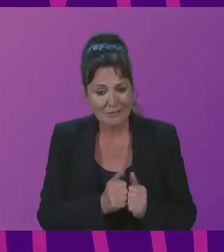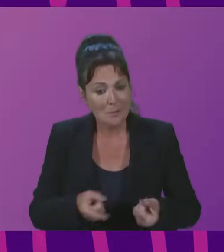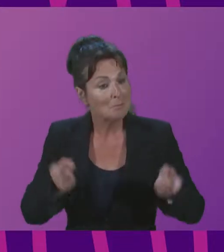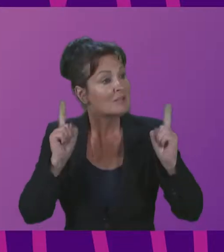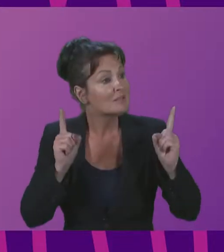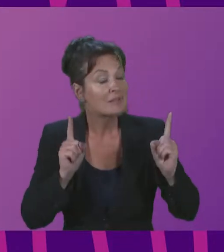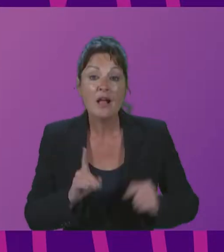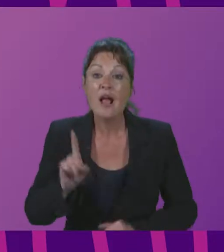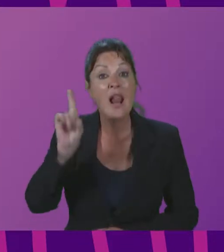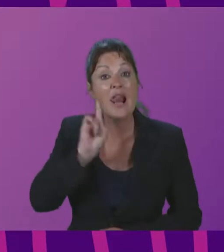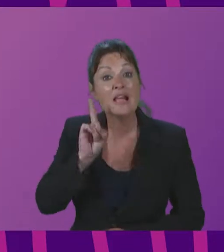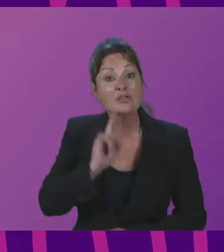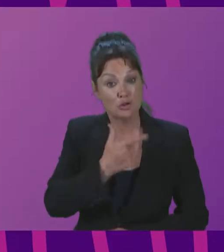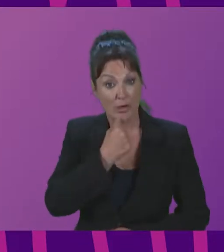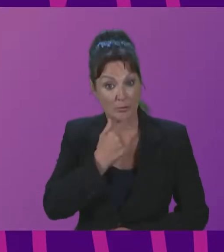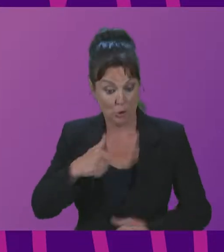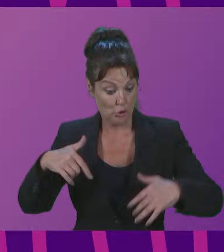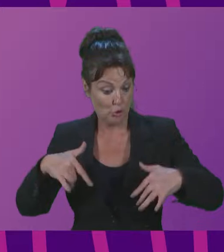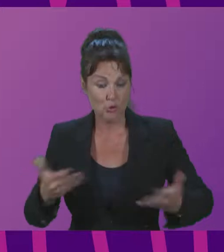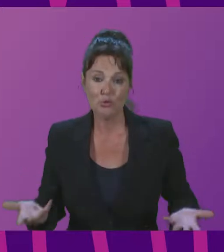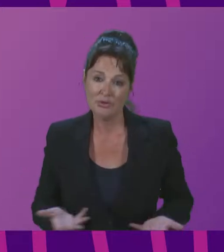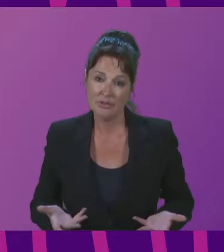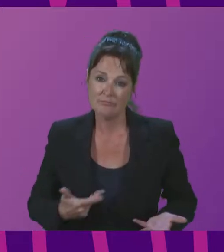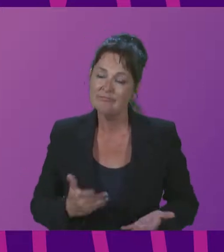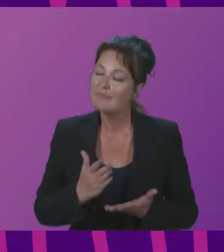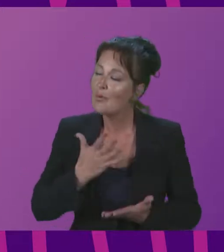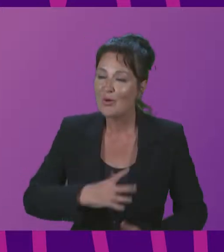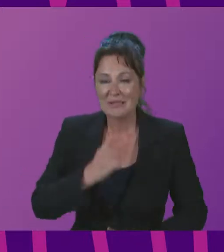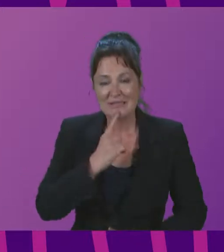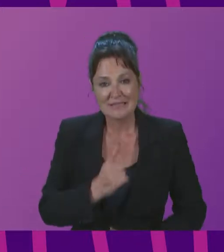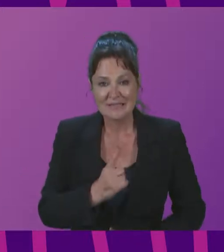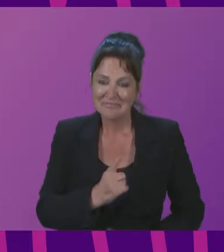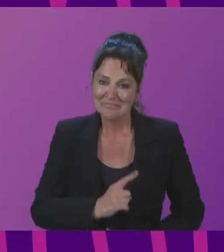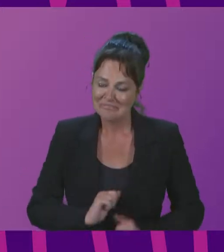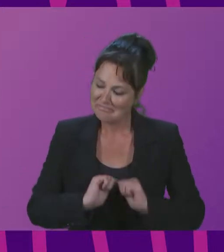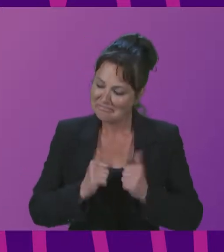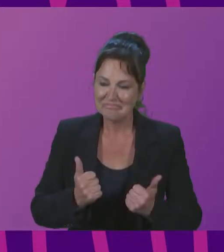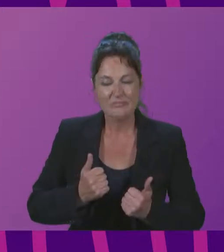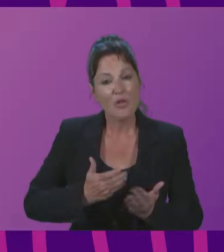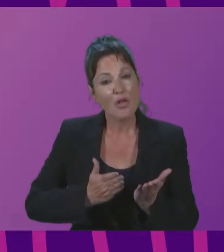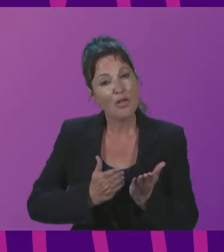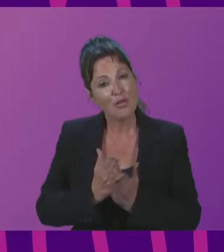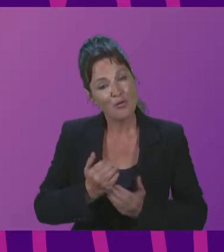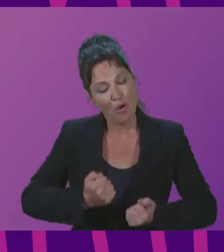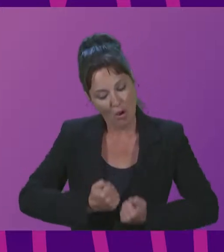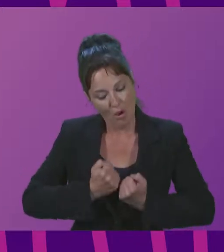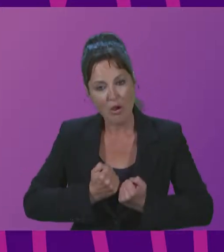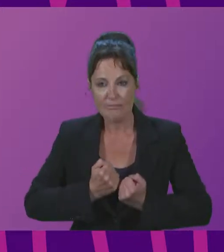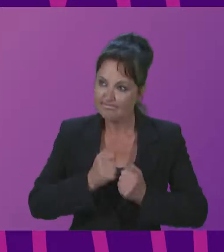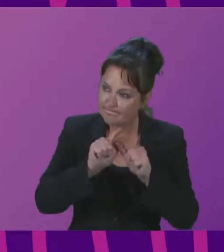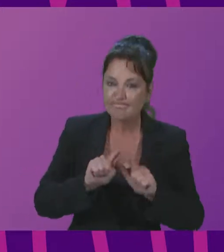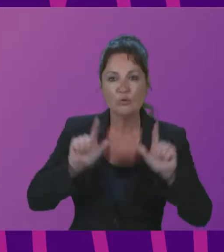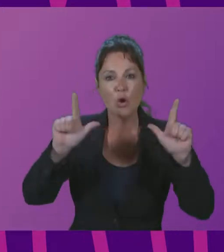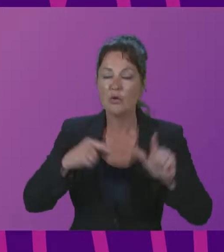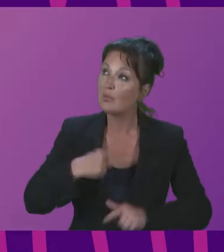ladies and gentlemen who are present here today. I greet you all in the name of our God. I thank God